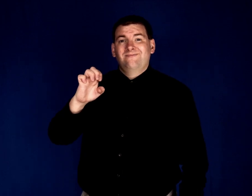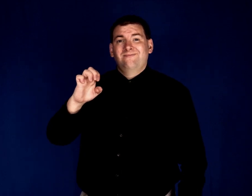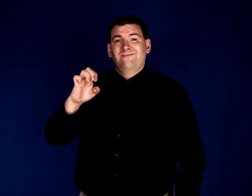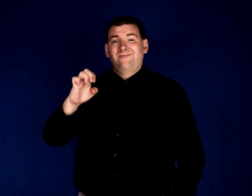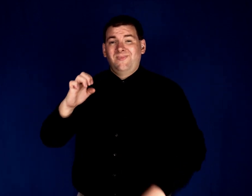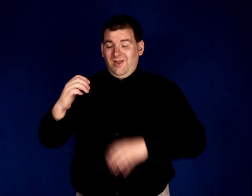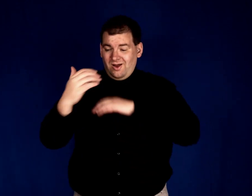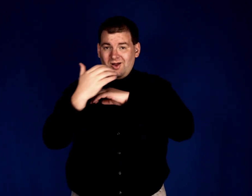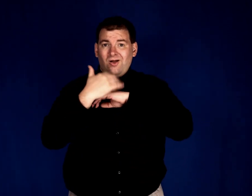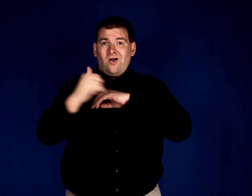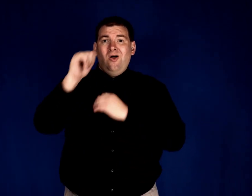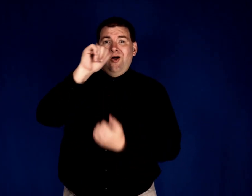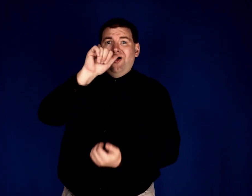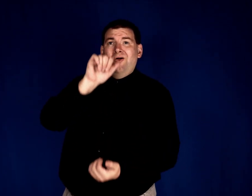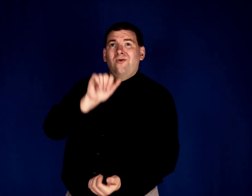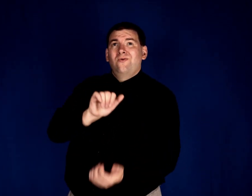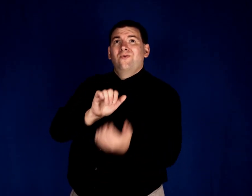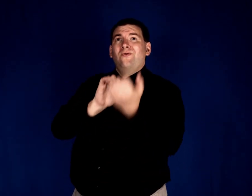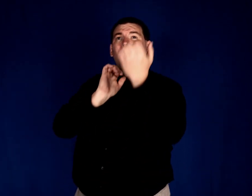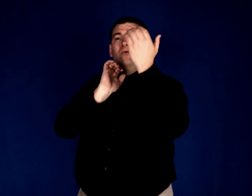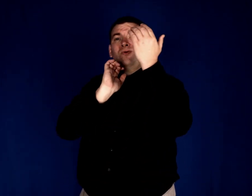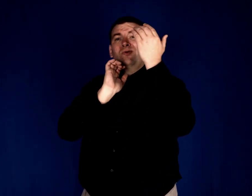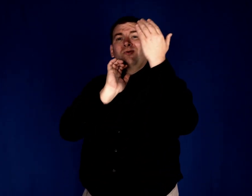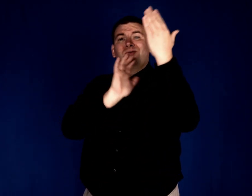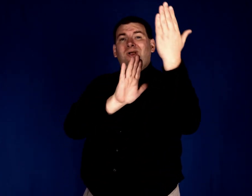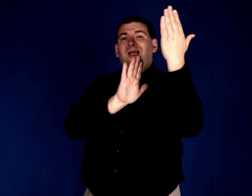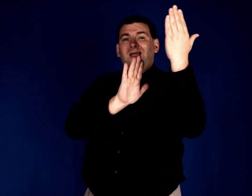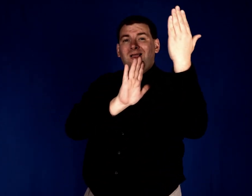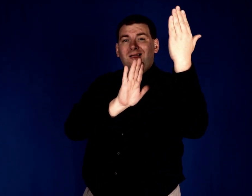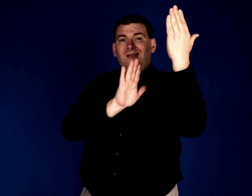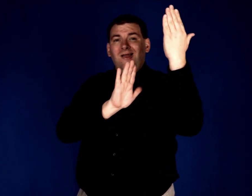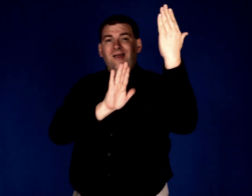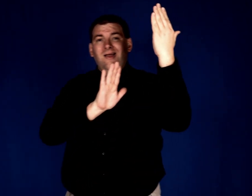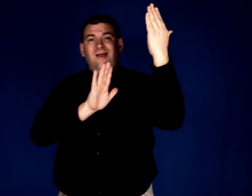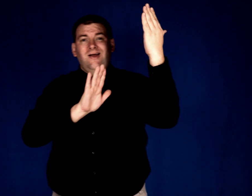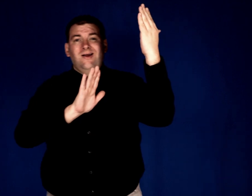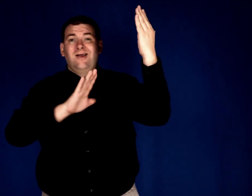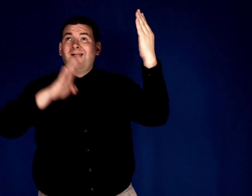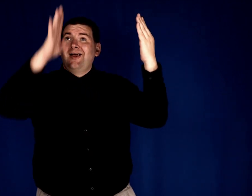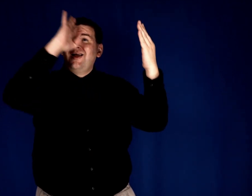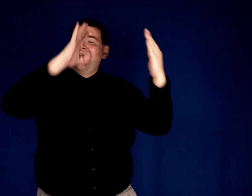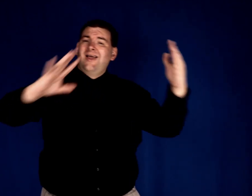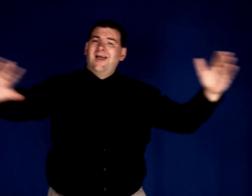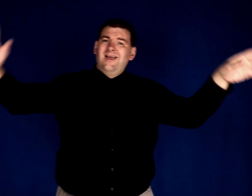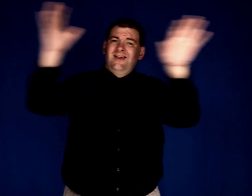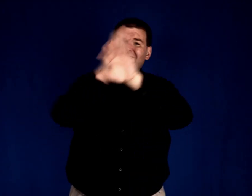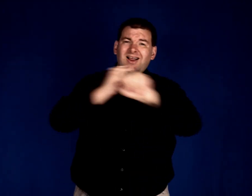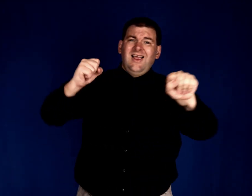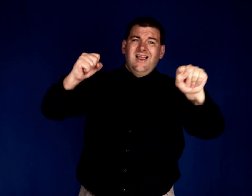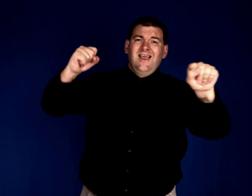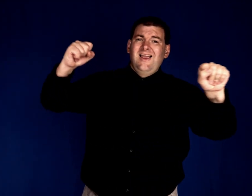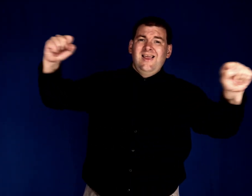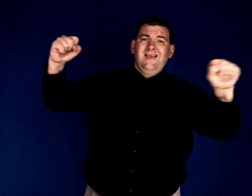Called to this end God's saving